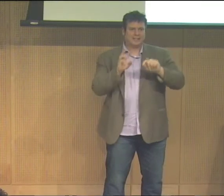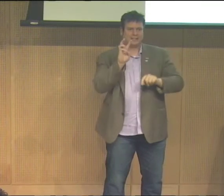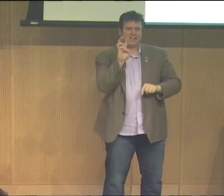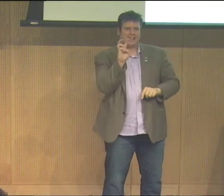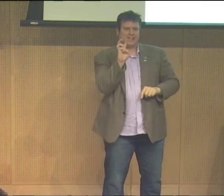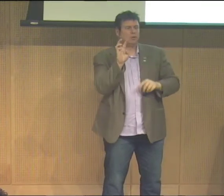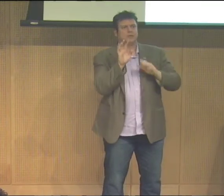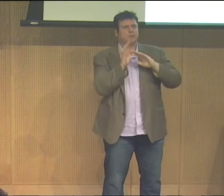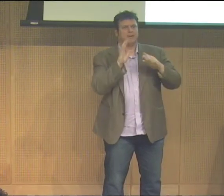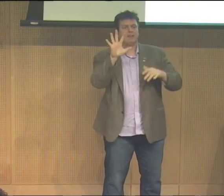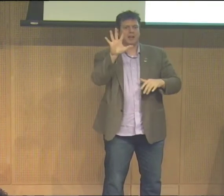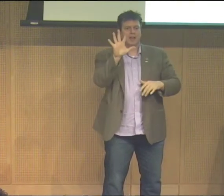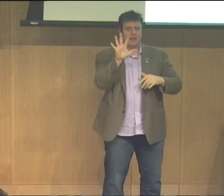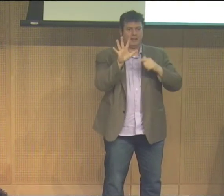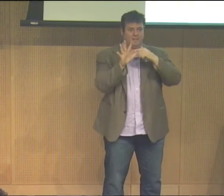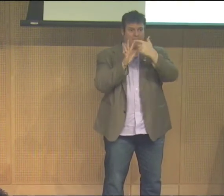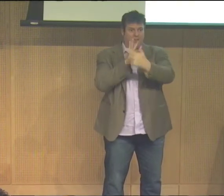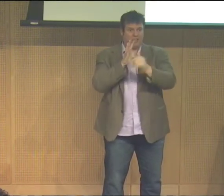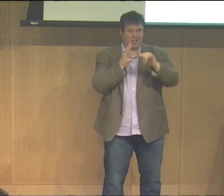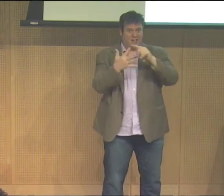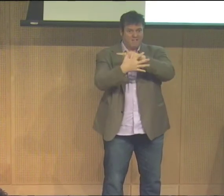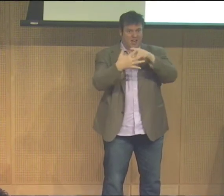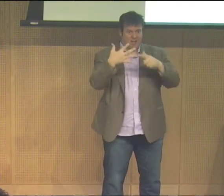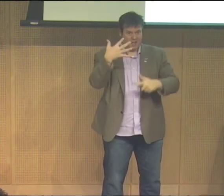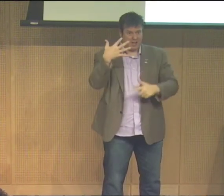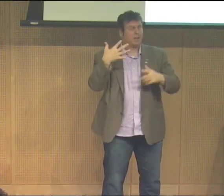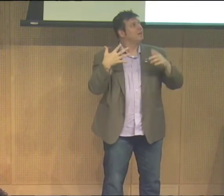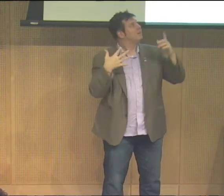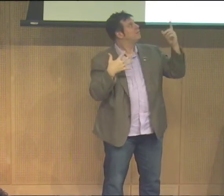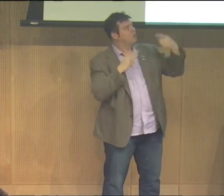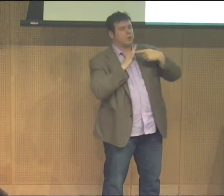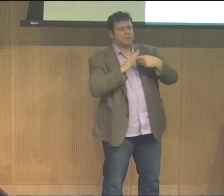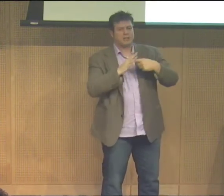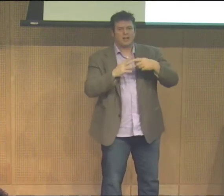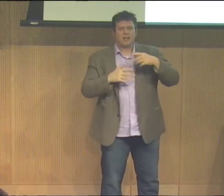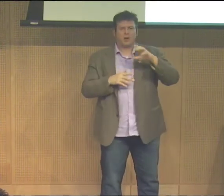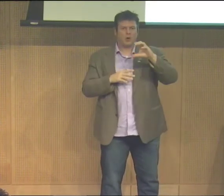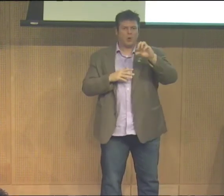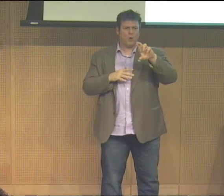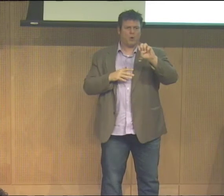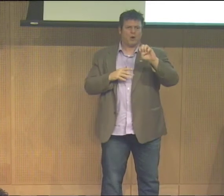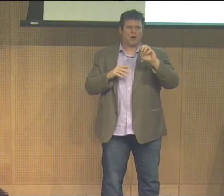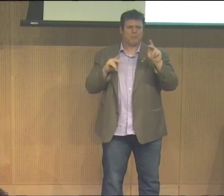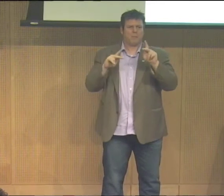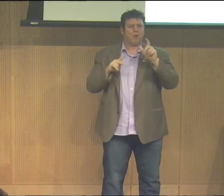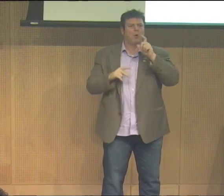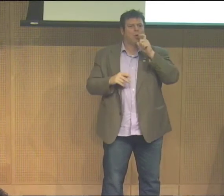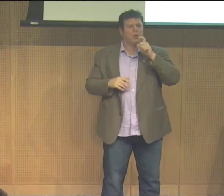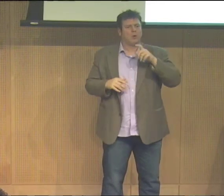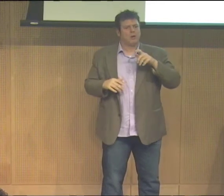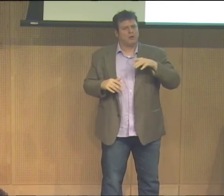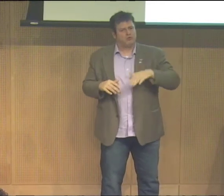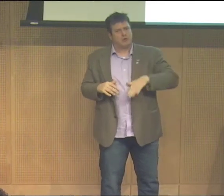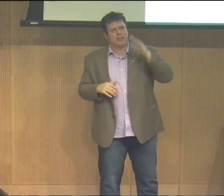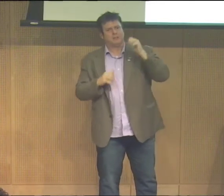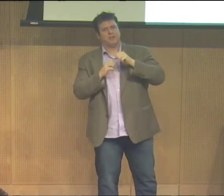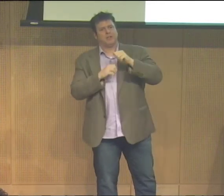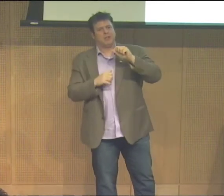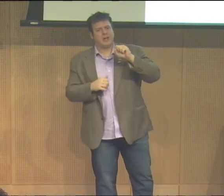Okay? So six, no, excuse me, five. Five different squares in that color who represent people who grow